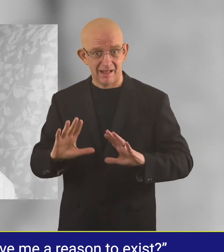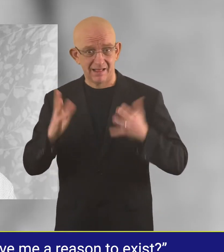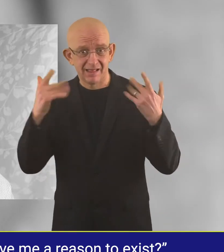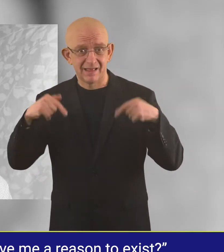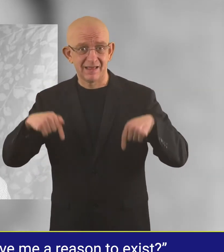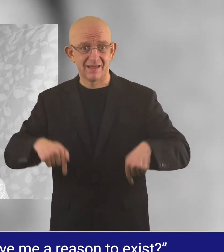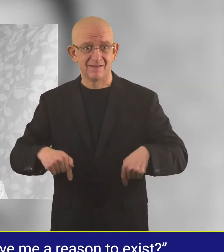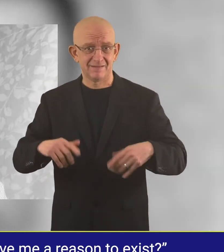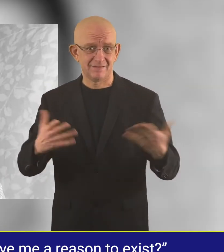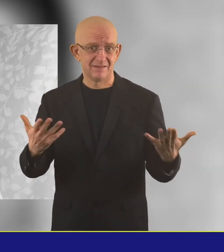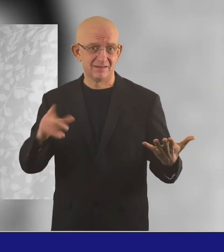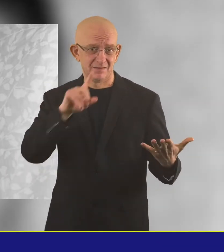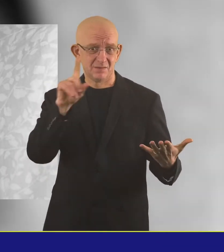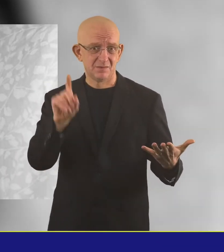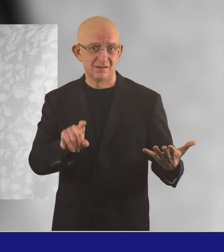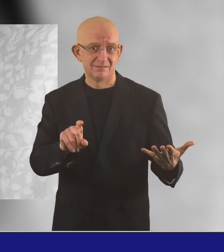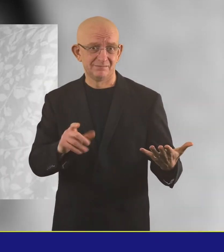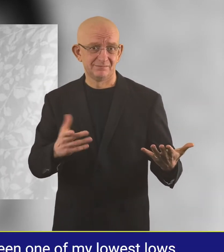resist.